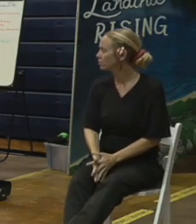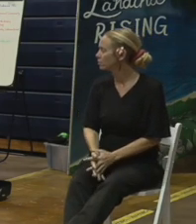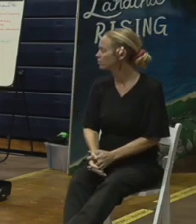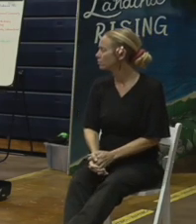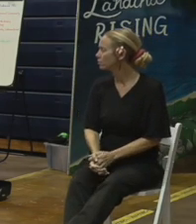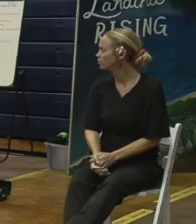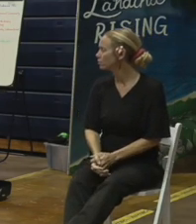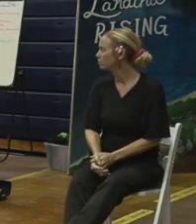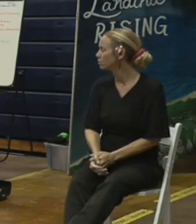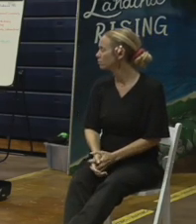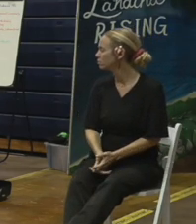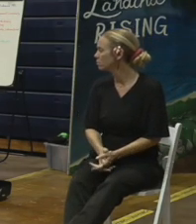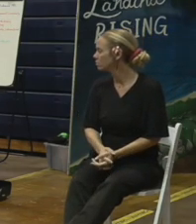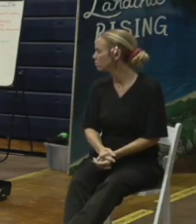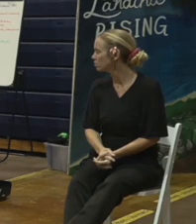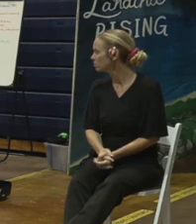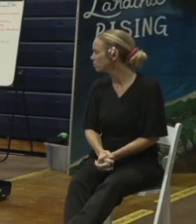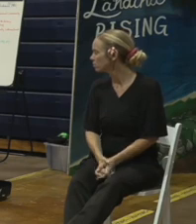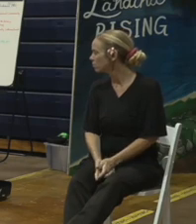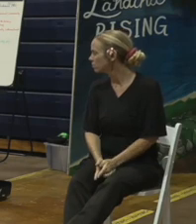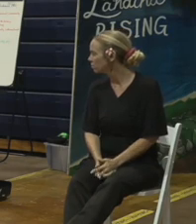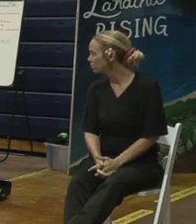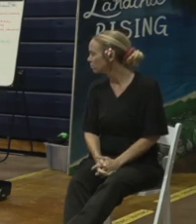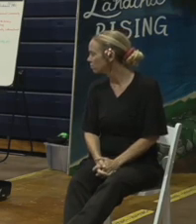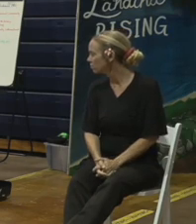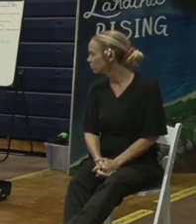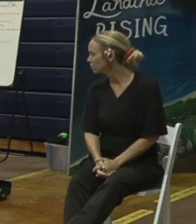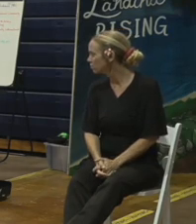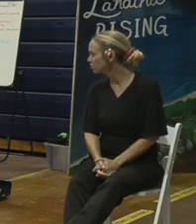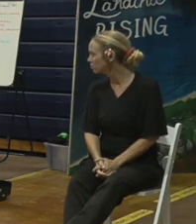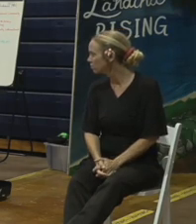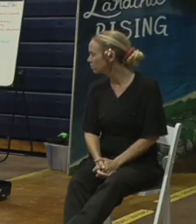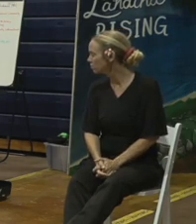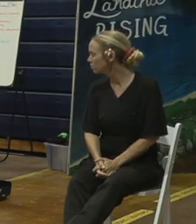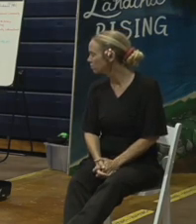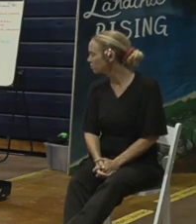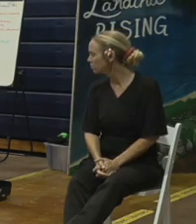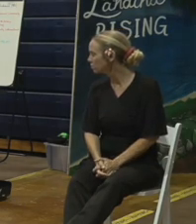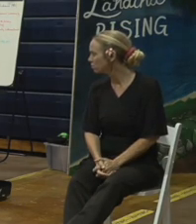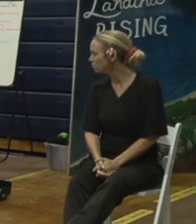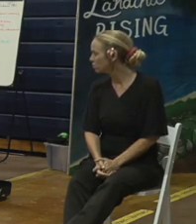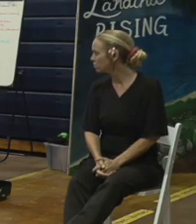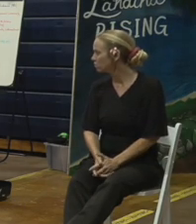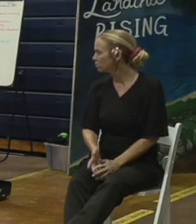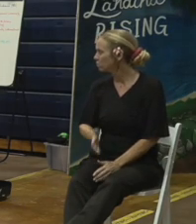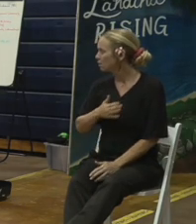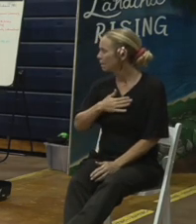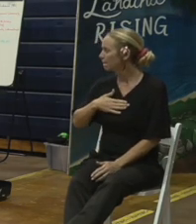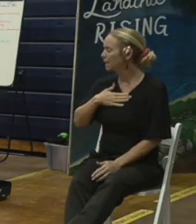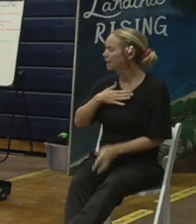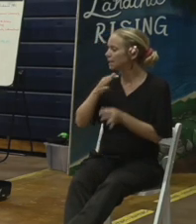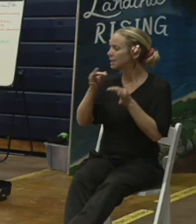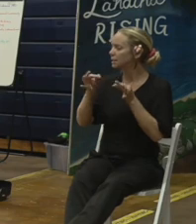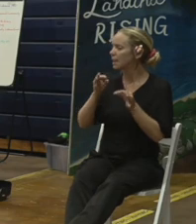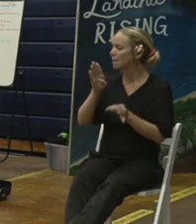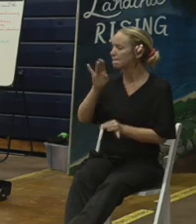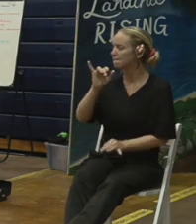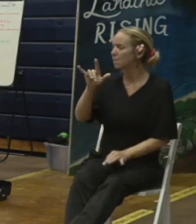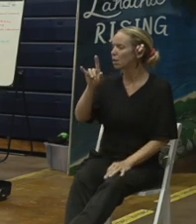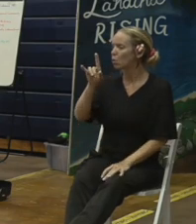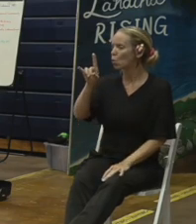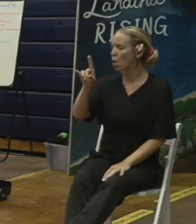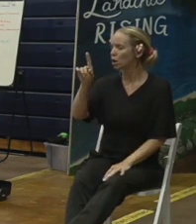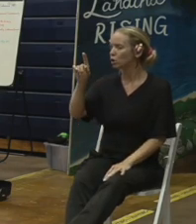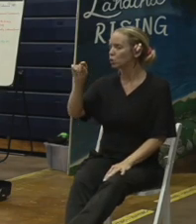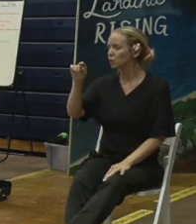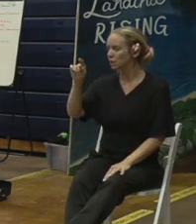please explain the bill before the county council also known as bill 120 that will be heard this Friday